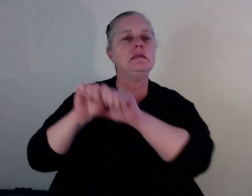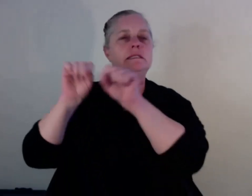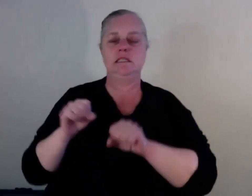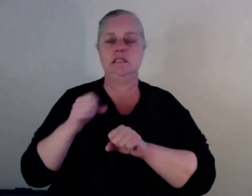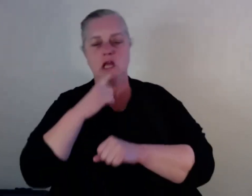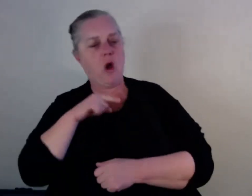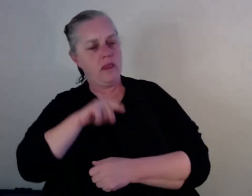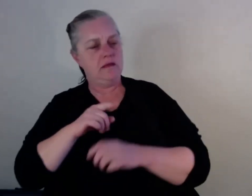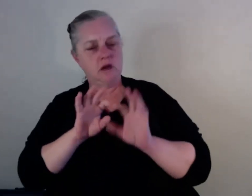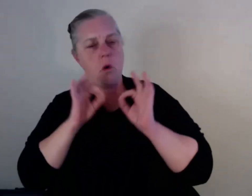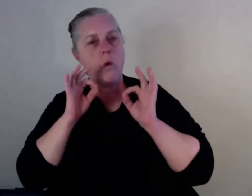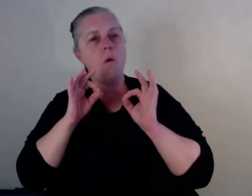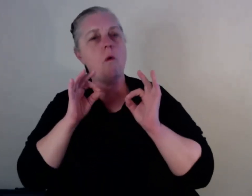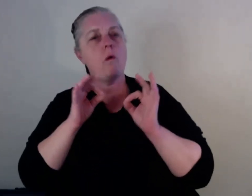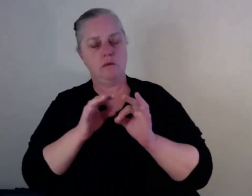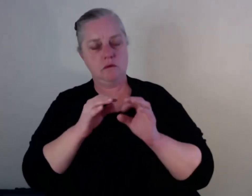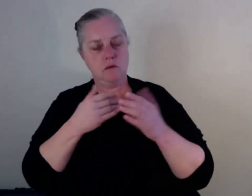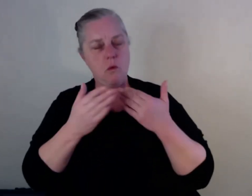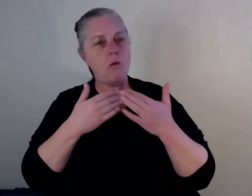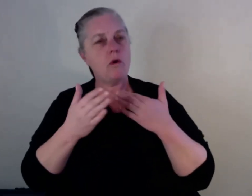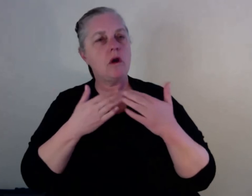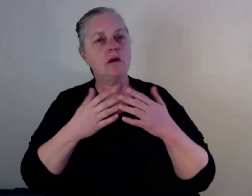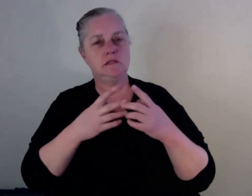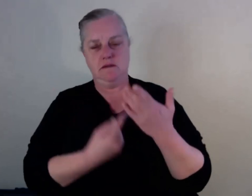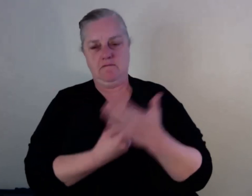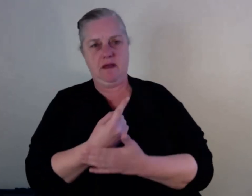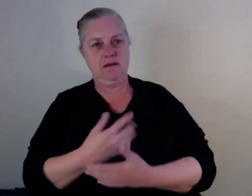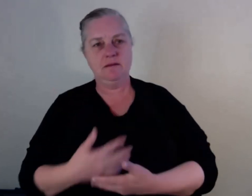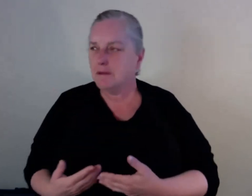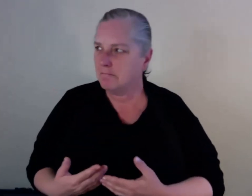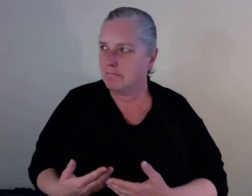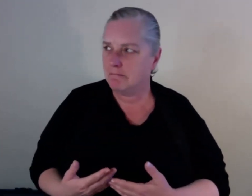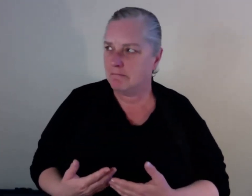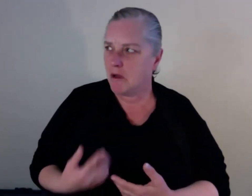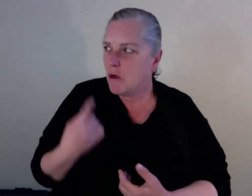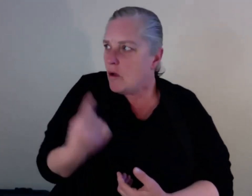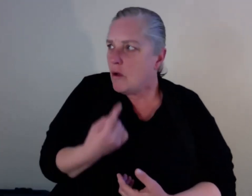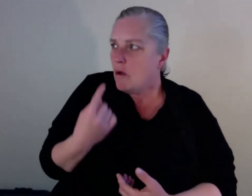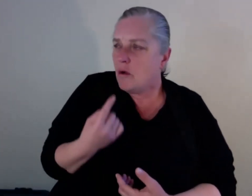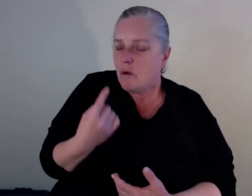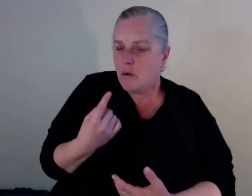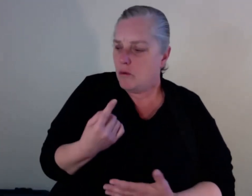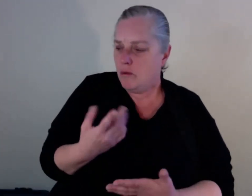like that puts people backward. And to be honest, I thought about grabbing a bottle of alcohol that day because there's a very dear friend of mine.